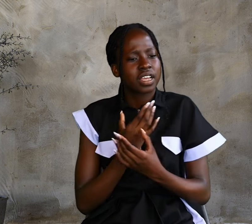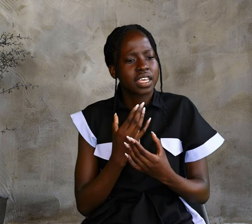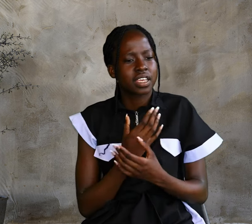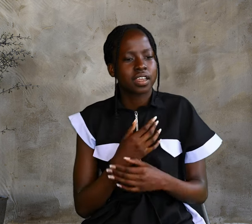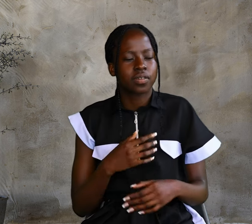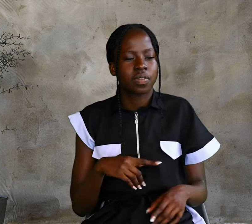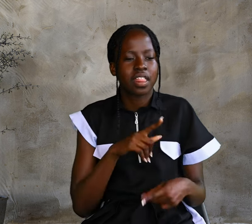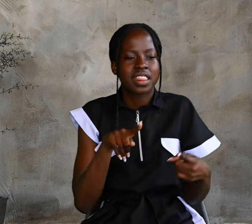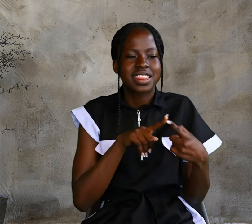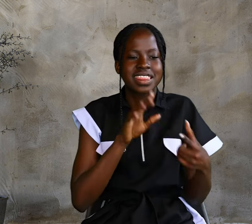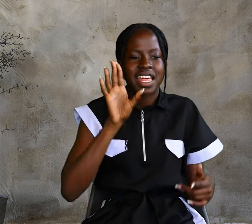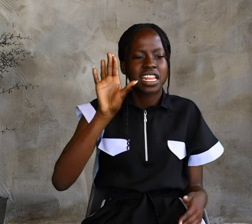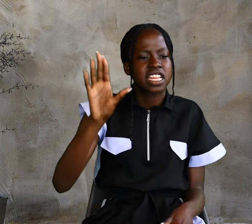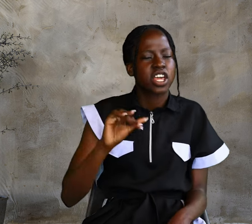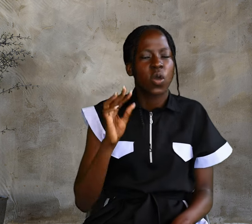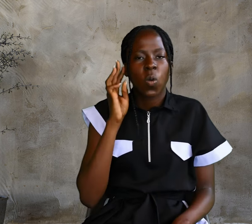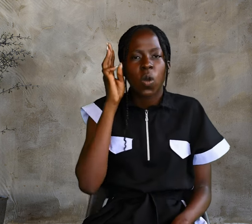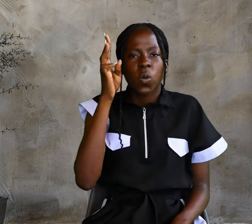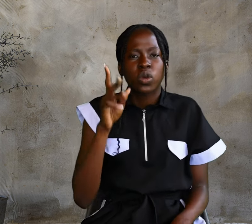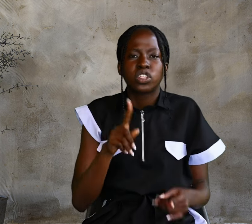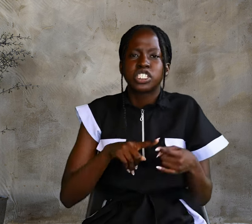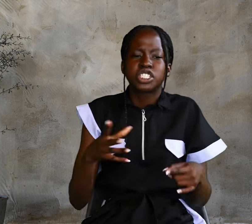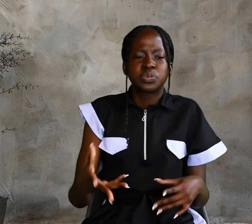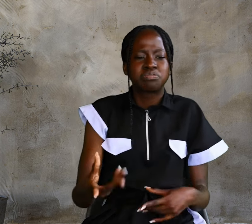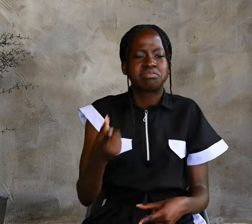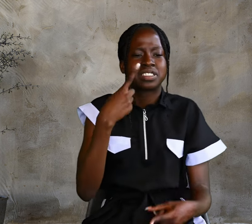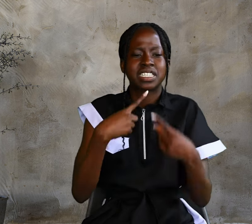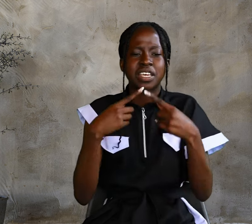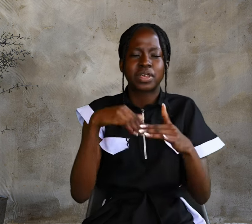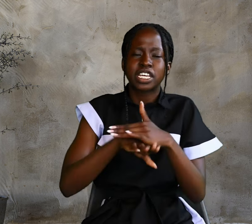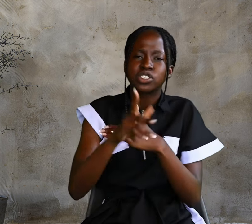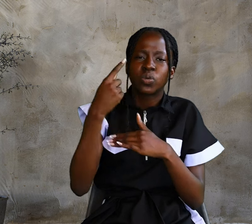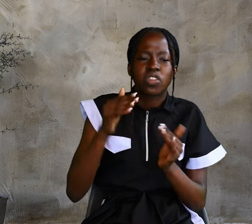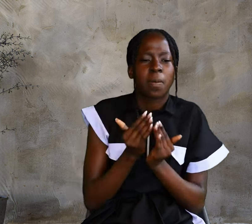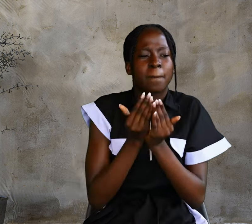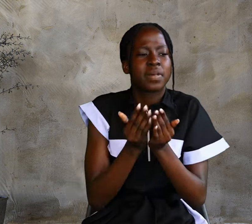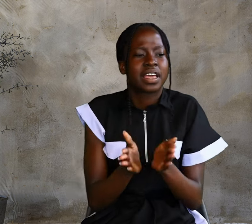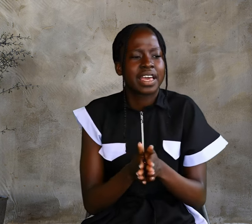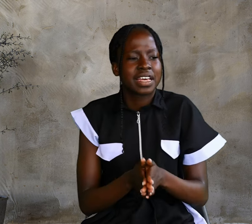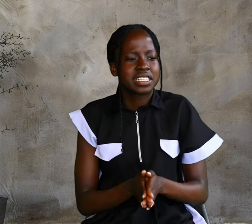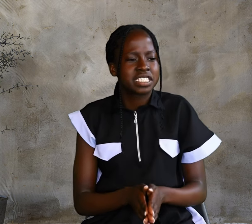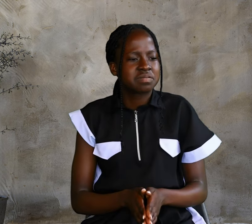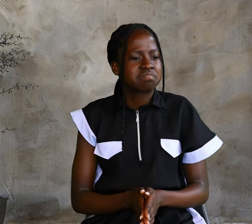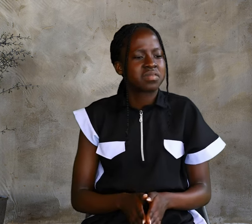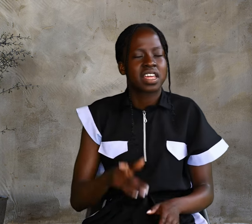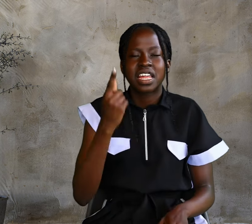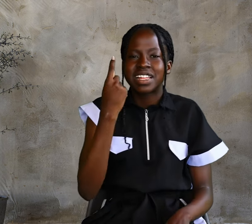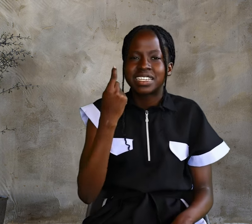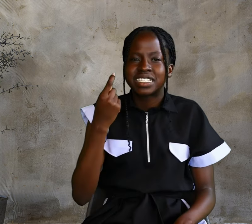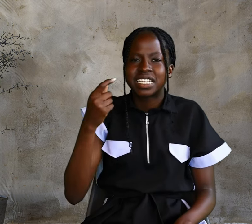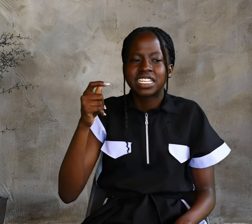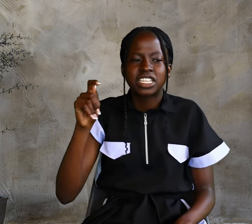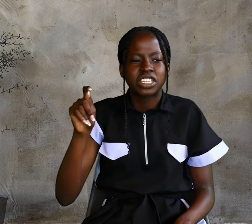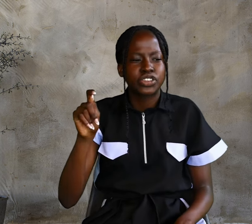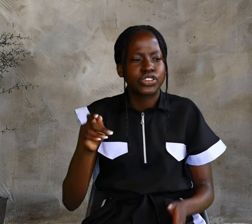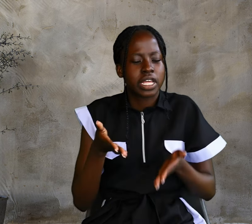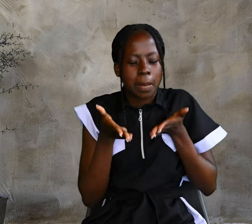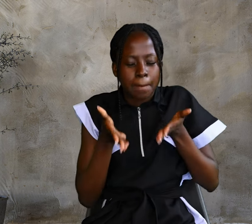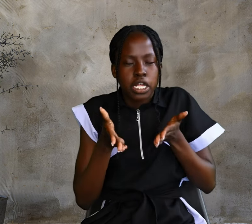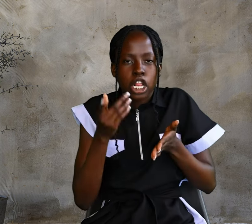Then they were willing to take him into the boat, and immediately the boat reached the shore where they were heading.